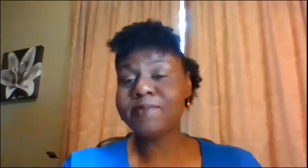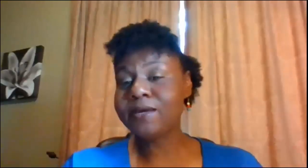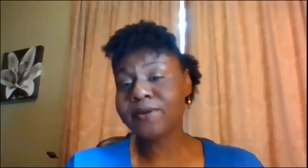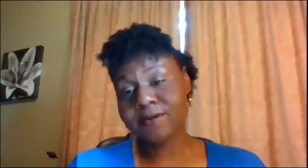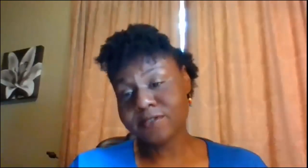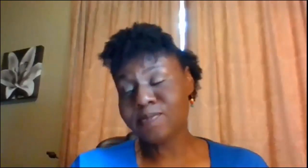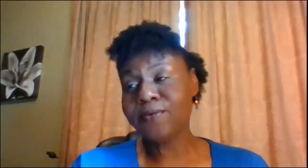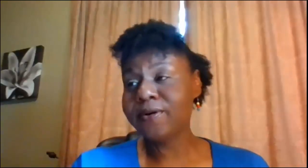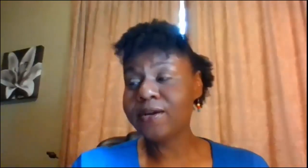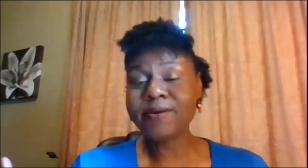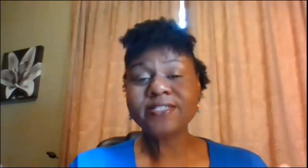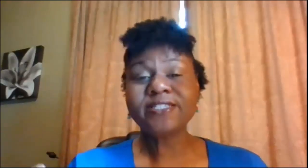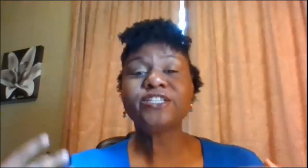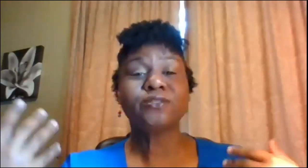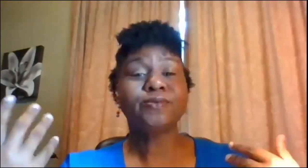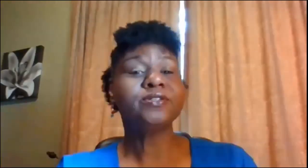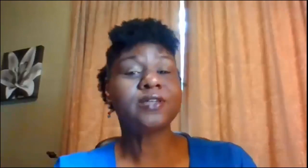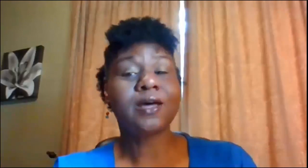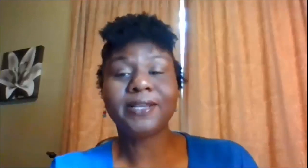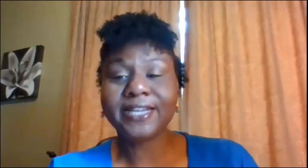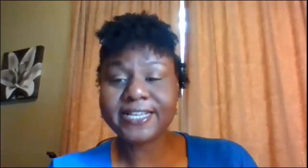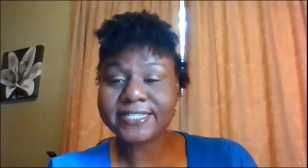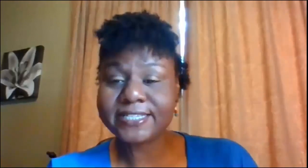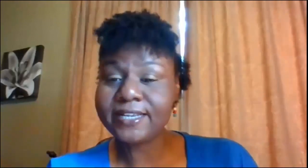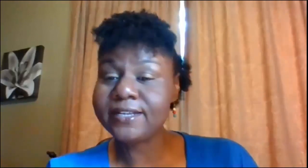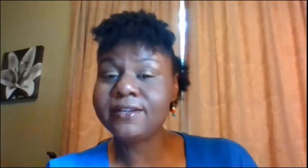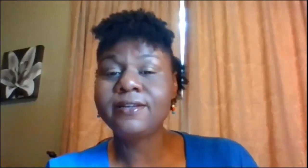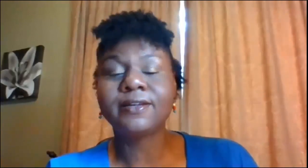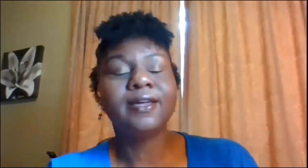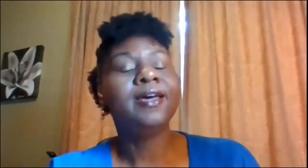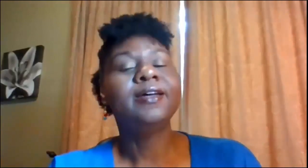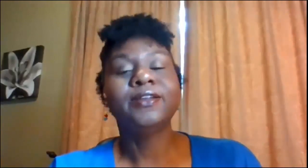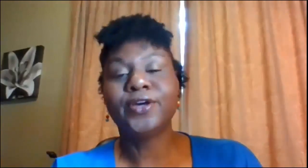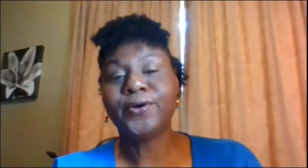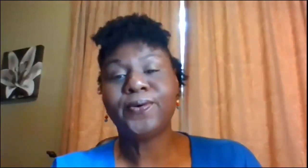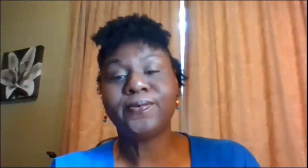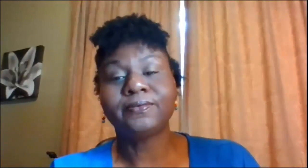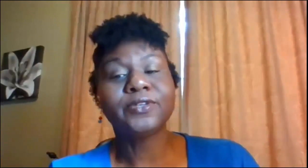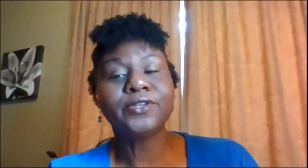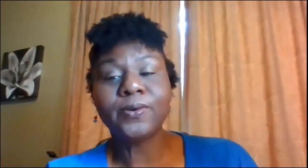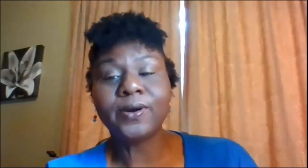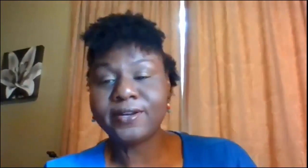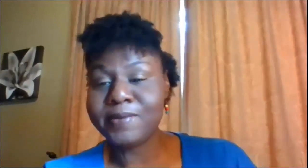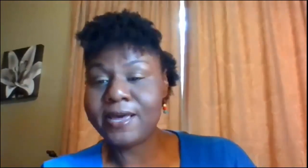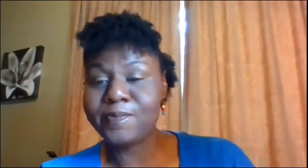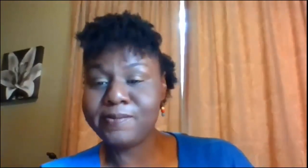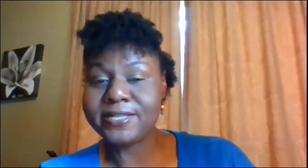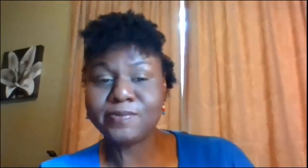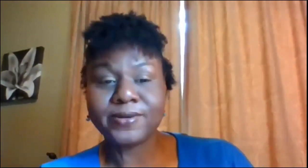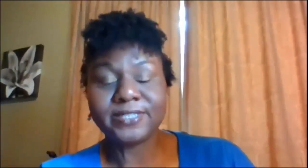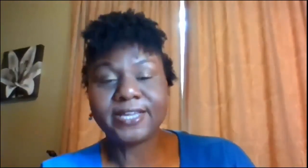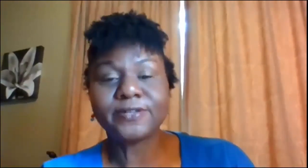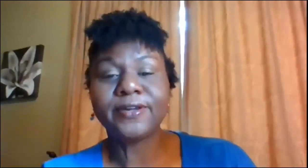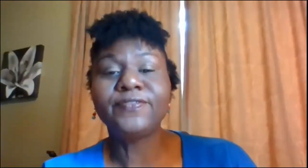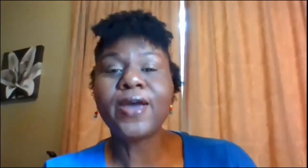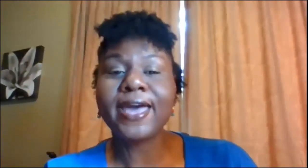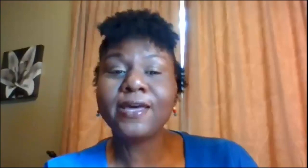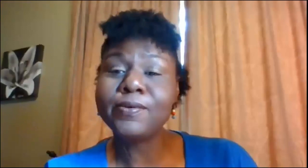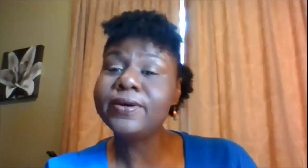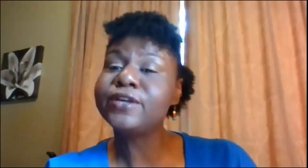be one of those boring presentations when you just come and listen and look no you are gonna be helping me to present so if you're able and